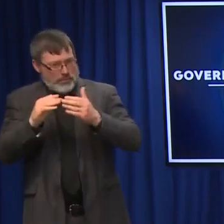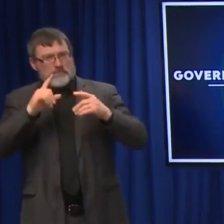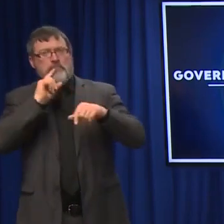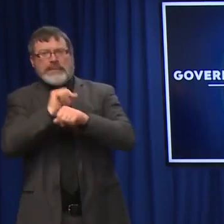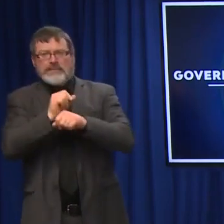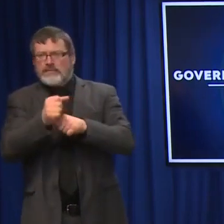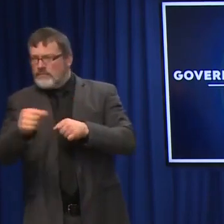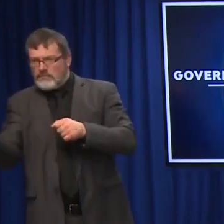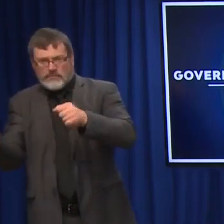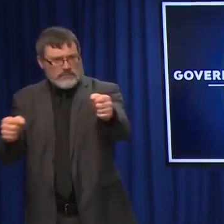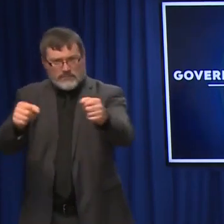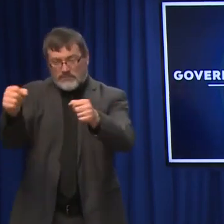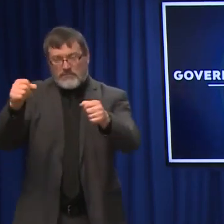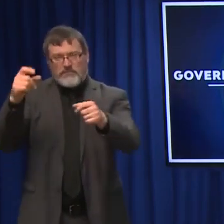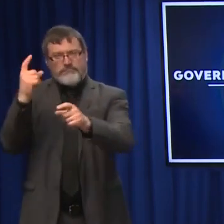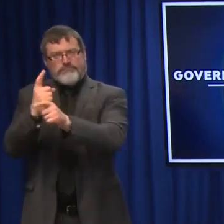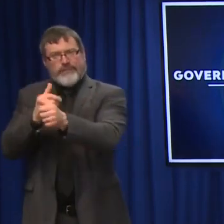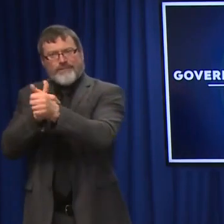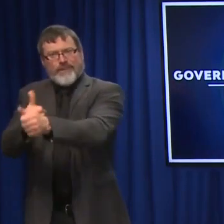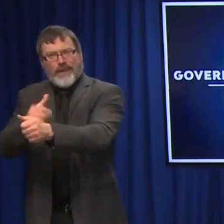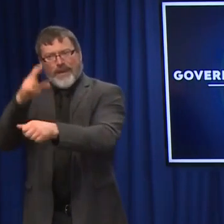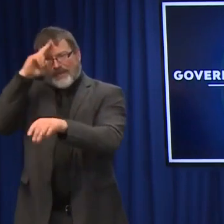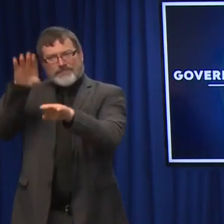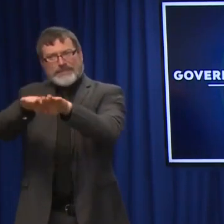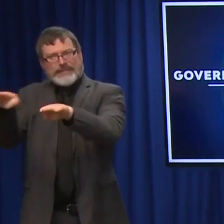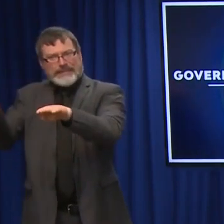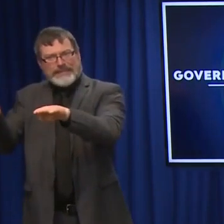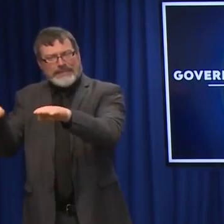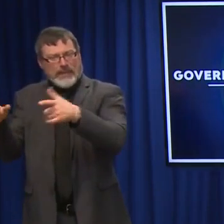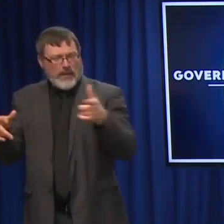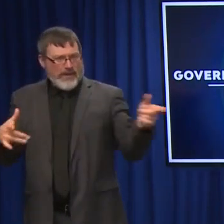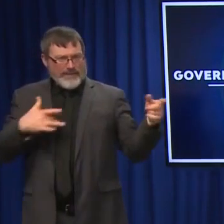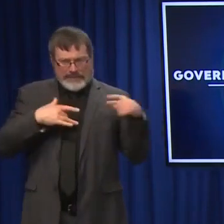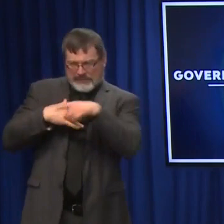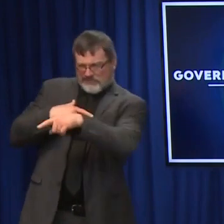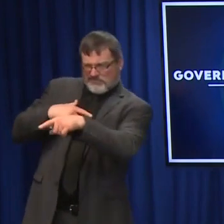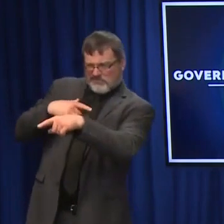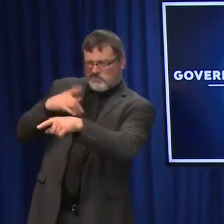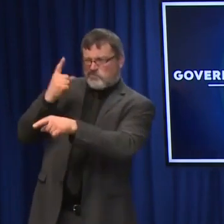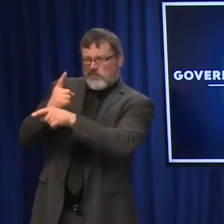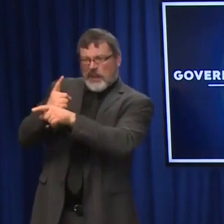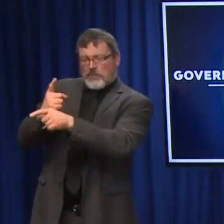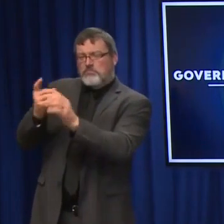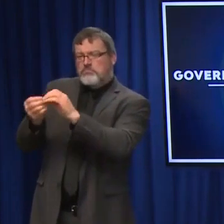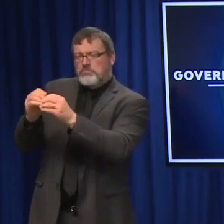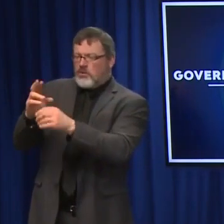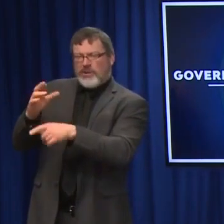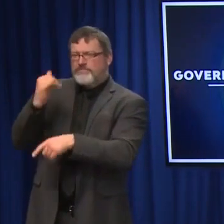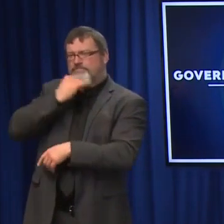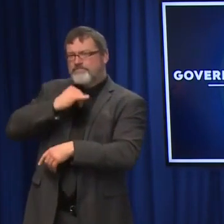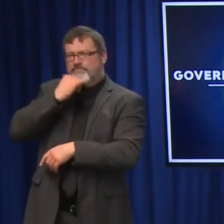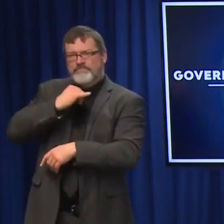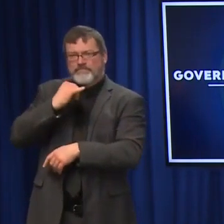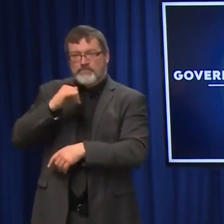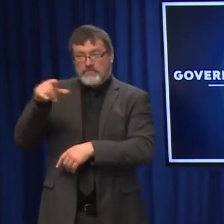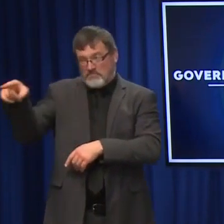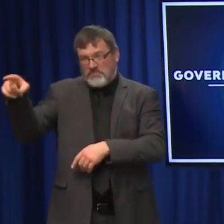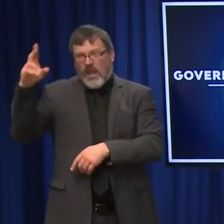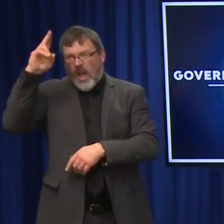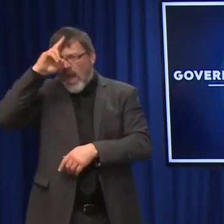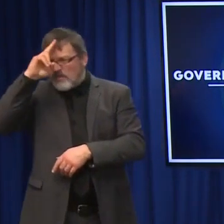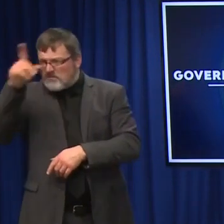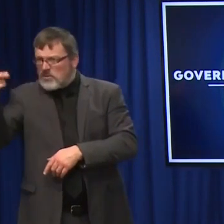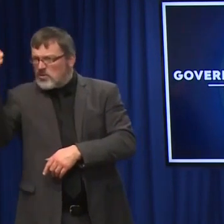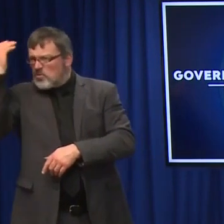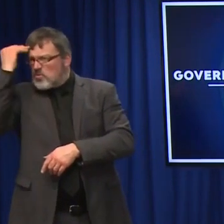beds? Or how are we going to know? I think one of the best metrics is through hospitalizations because it's not just about transmission. Transmission in the community, you have to